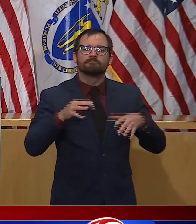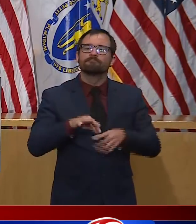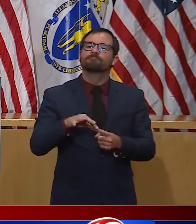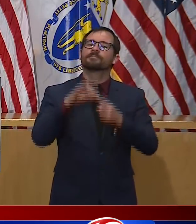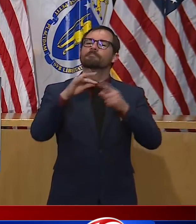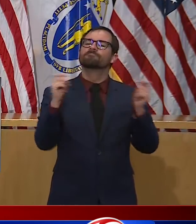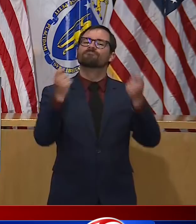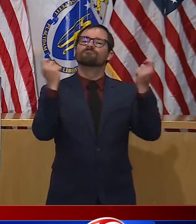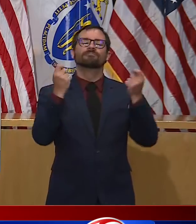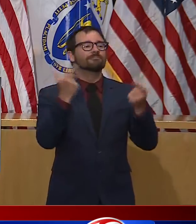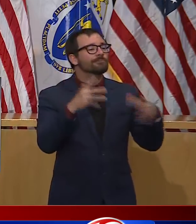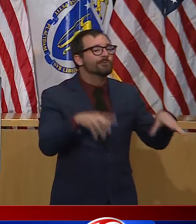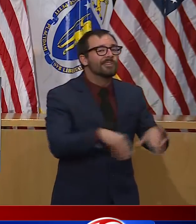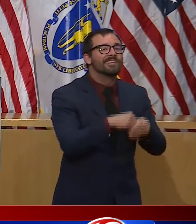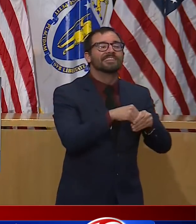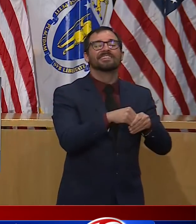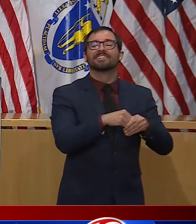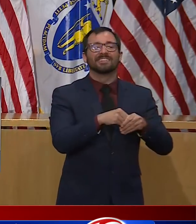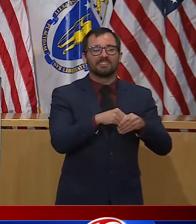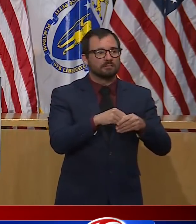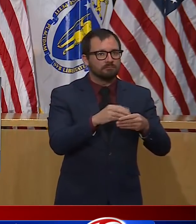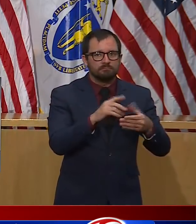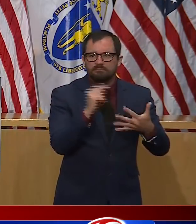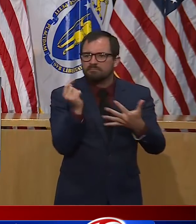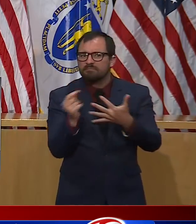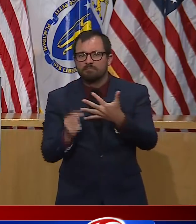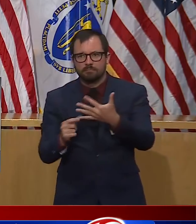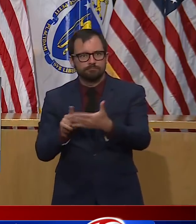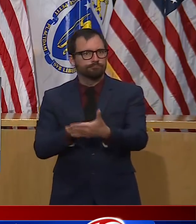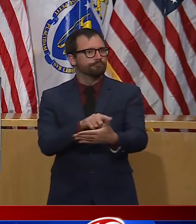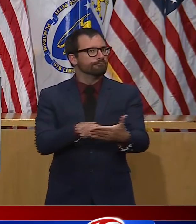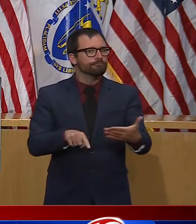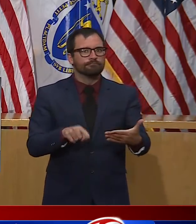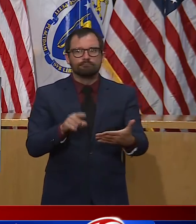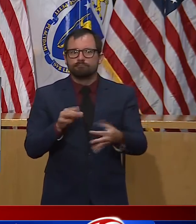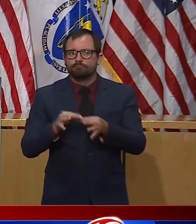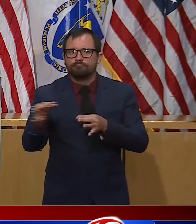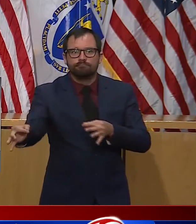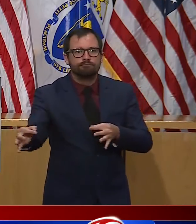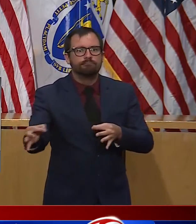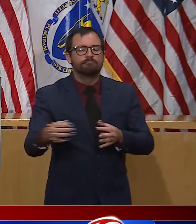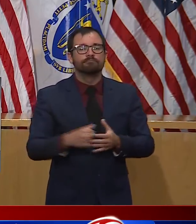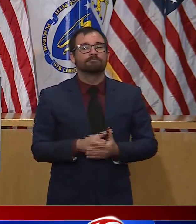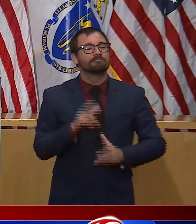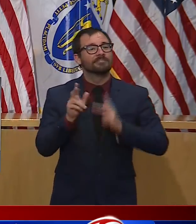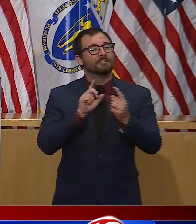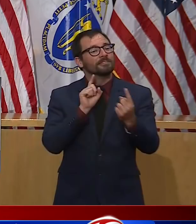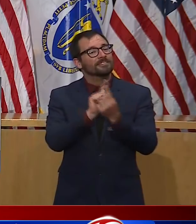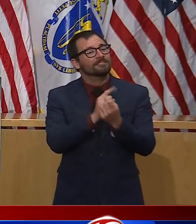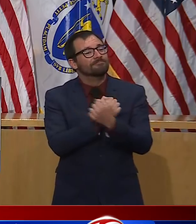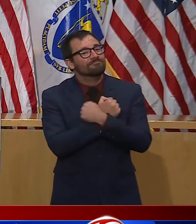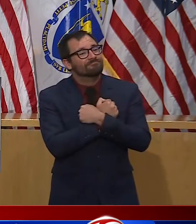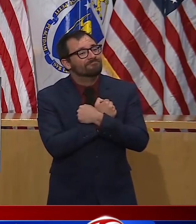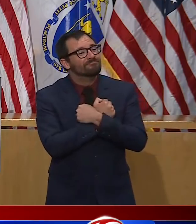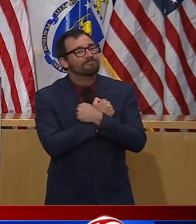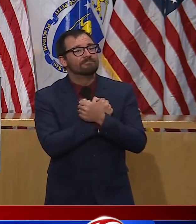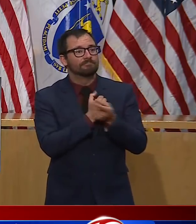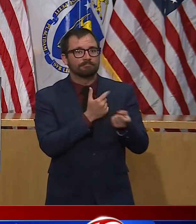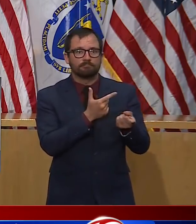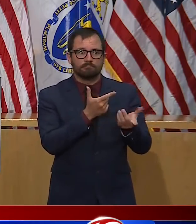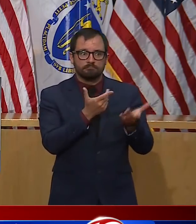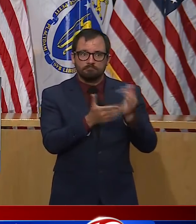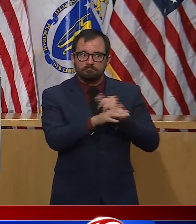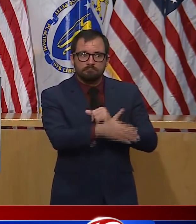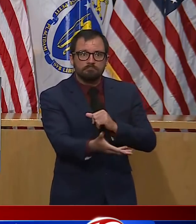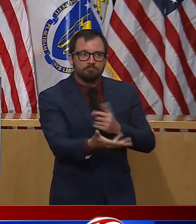they needed to be held the most. And everyone who lost a friend, a brother, a sister, a mom,